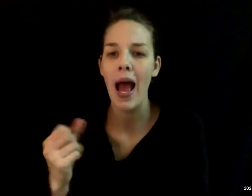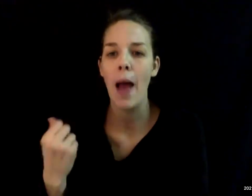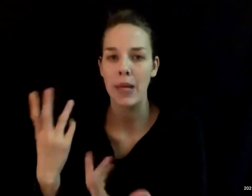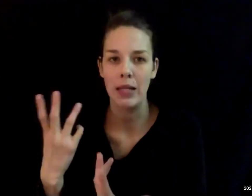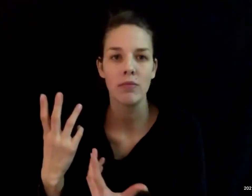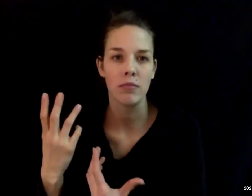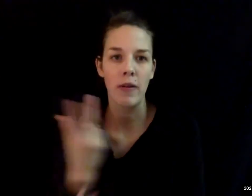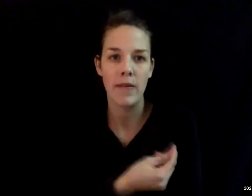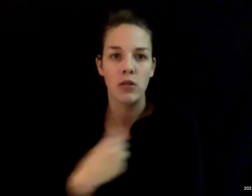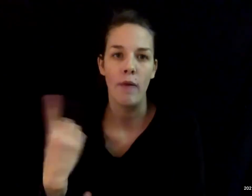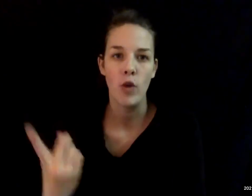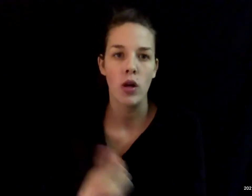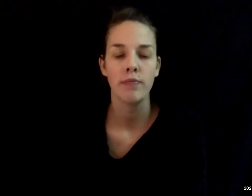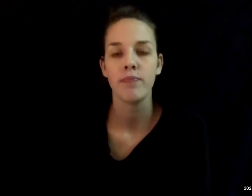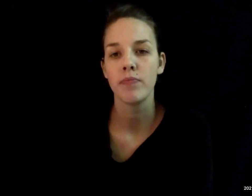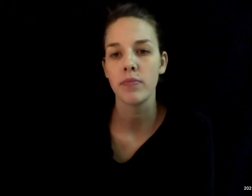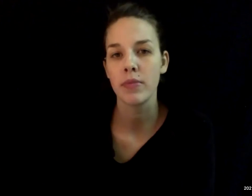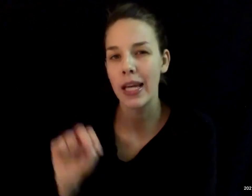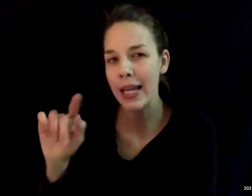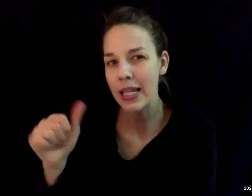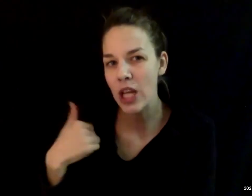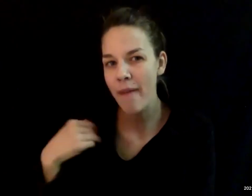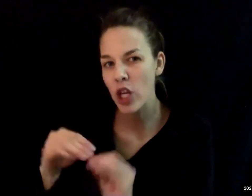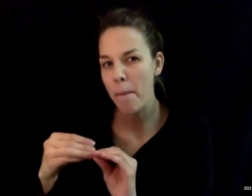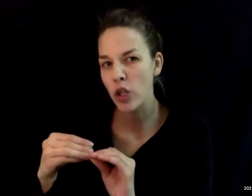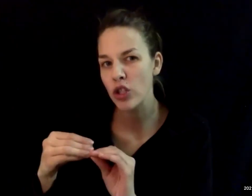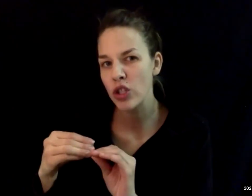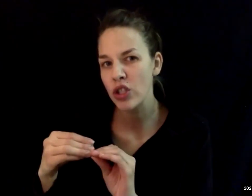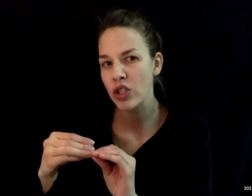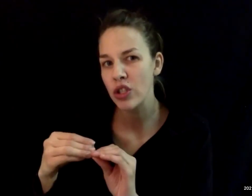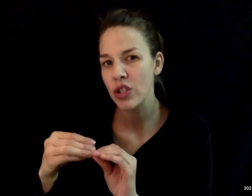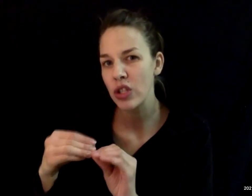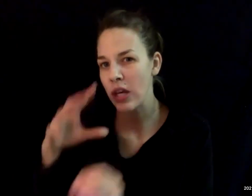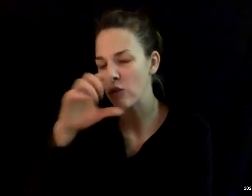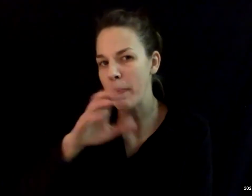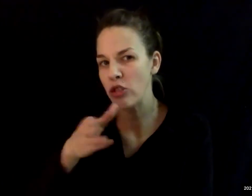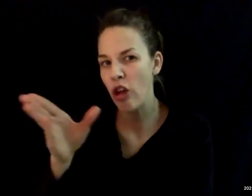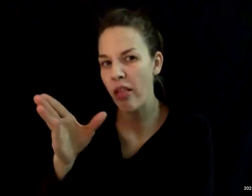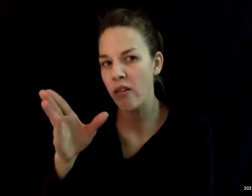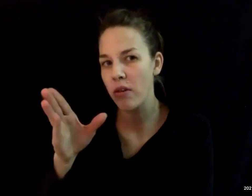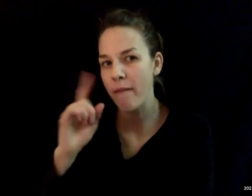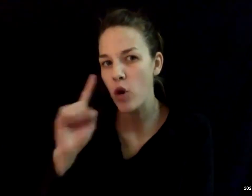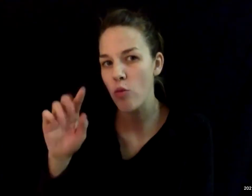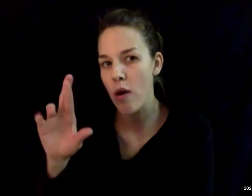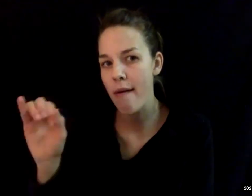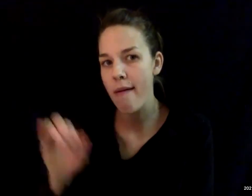vaccinated so far? Excuse me. Nita, do you have numbers for I'm assuming generally speaking for Rock Island County?